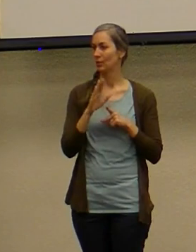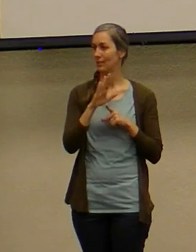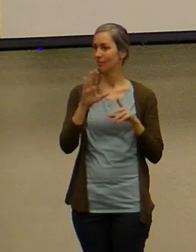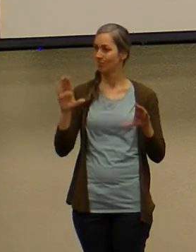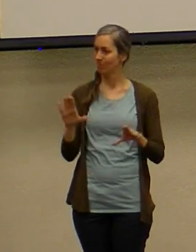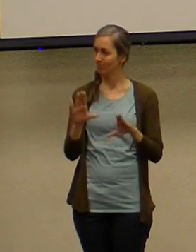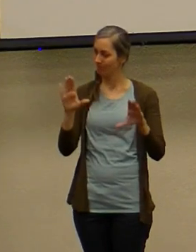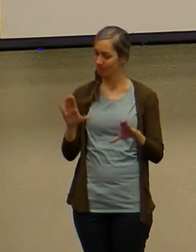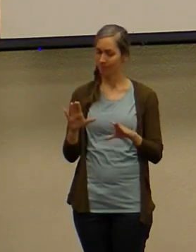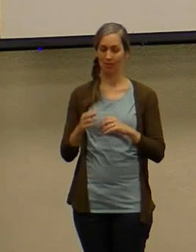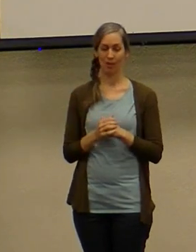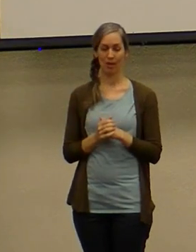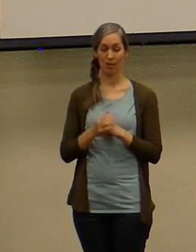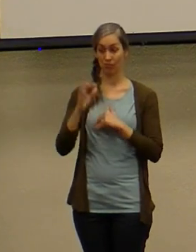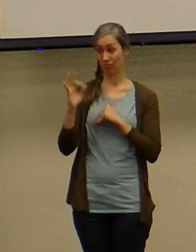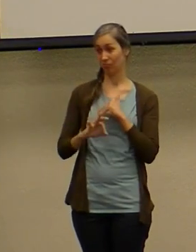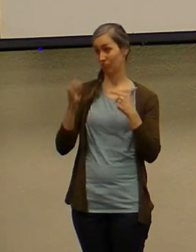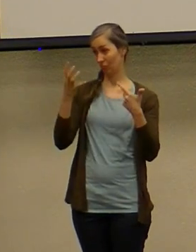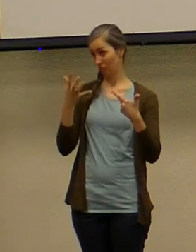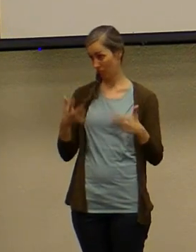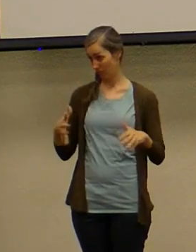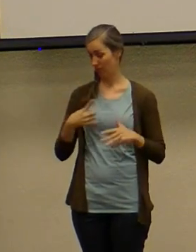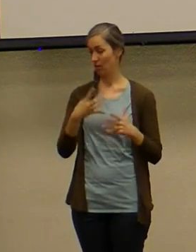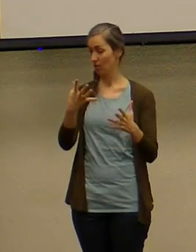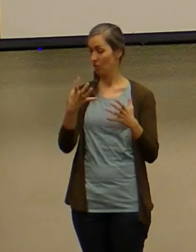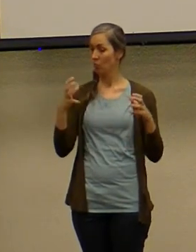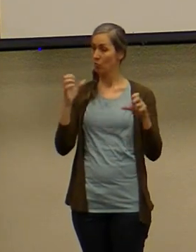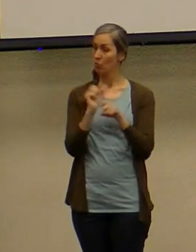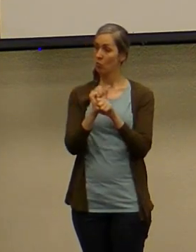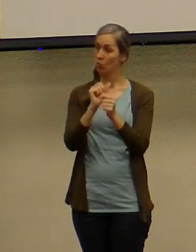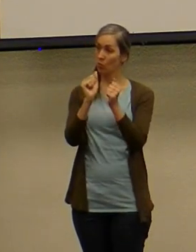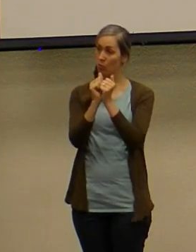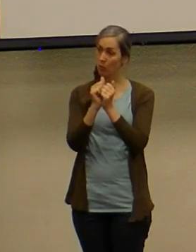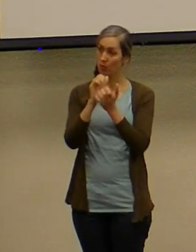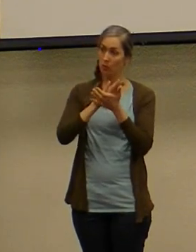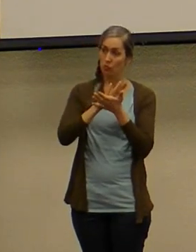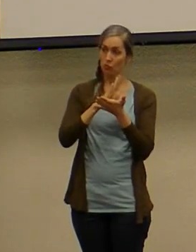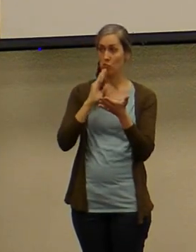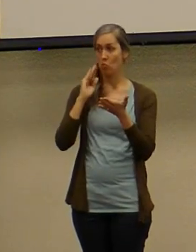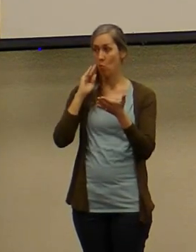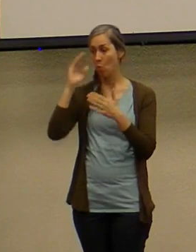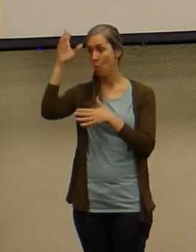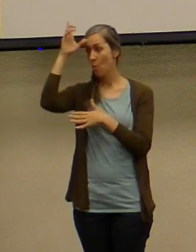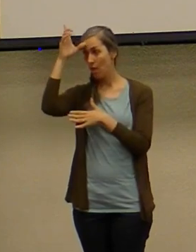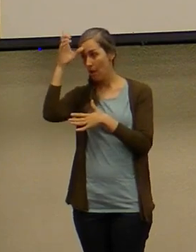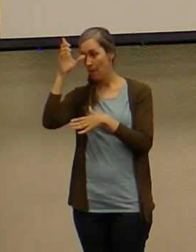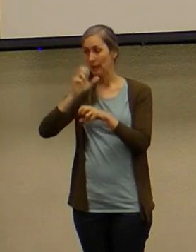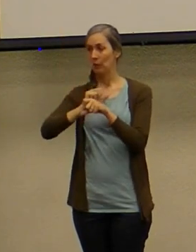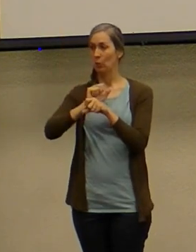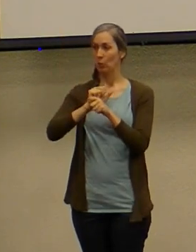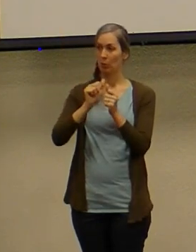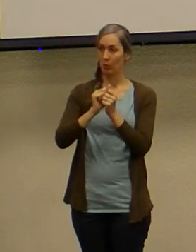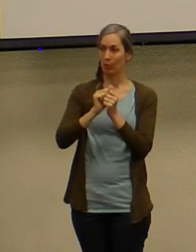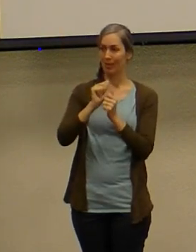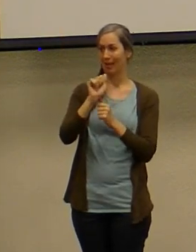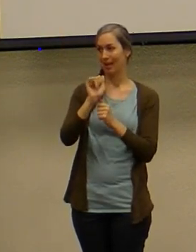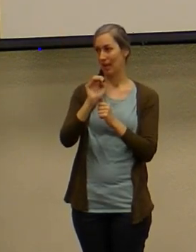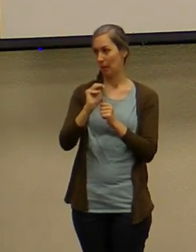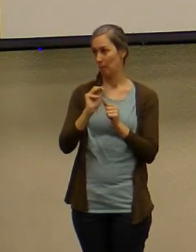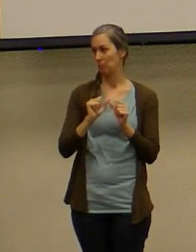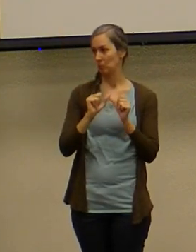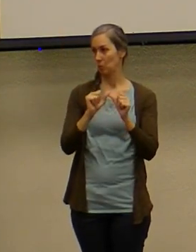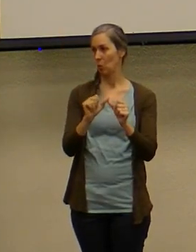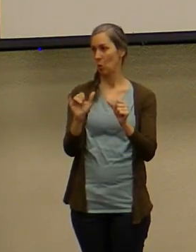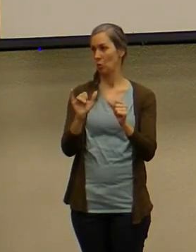after sunset he plans to work with the children's home of lubbock as well as continuing his work with aim um while preparing to to go on